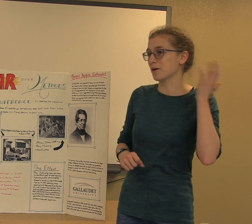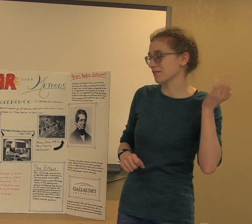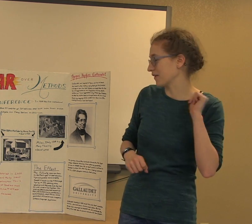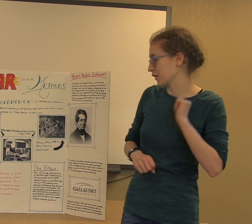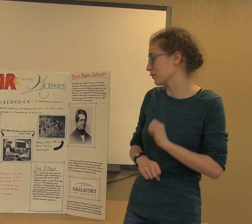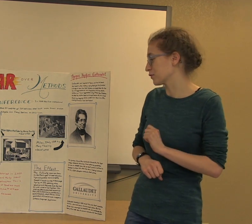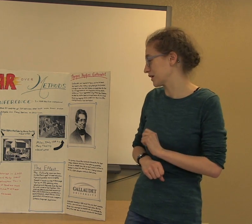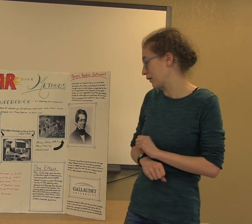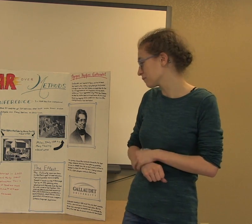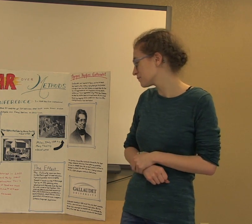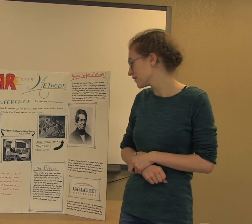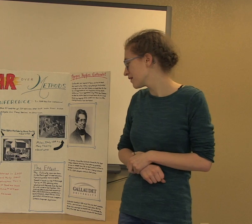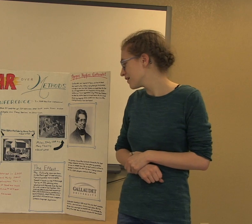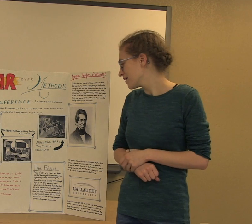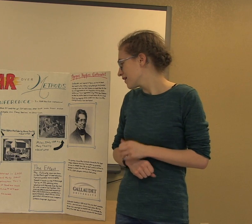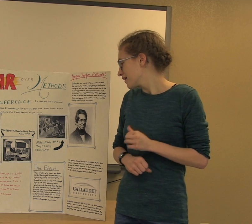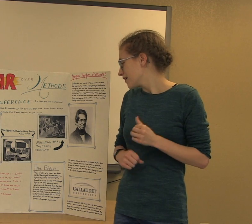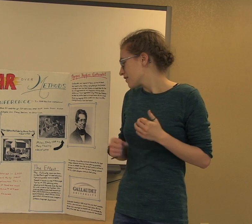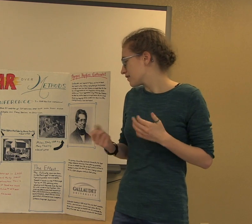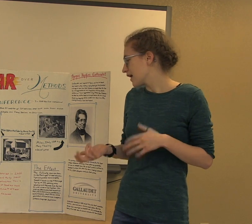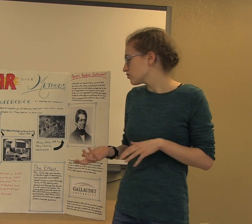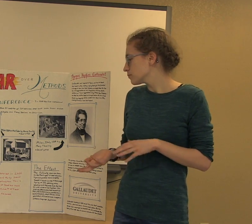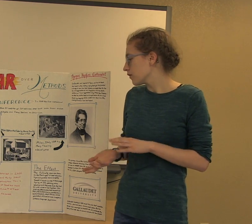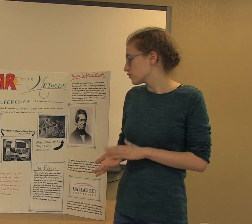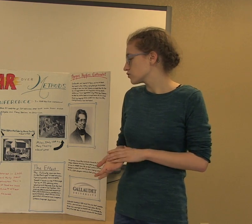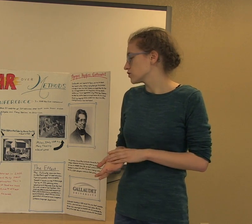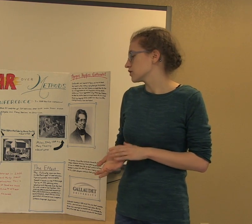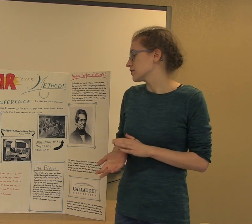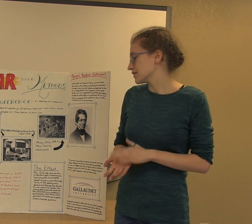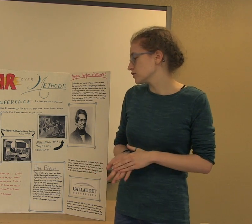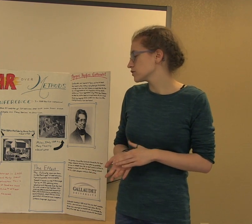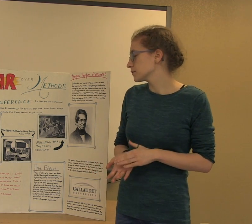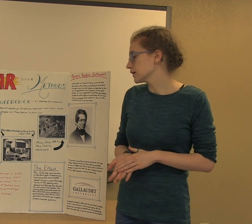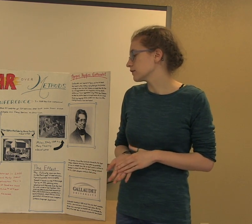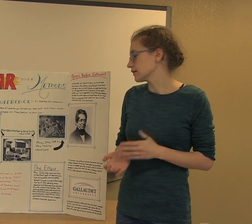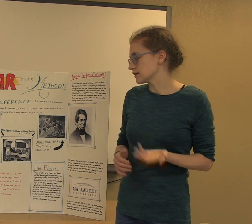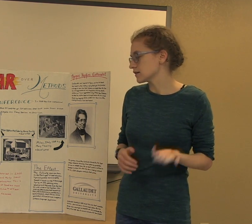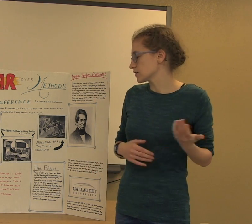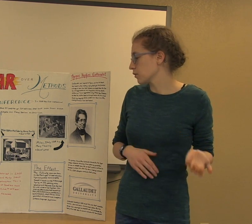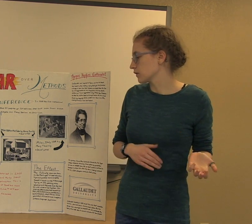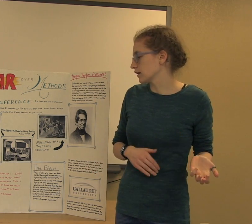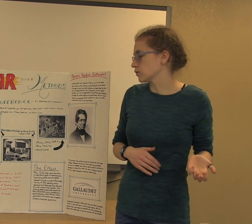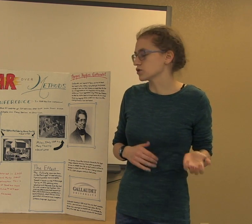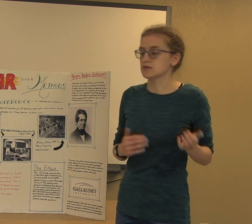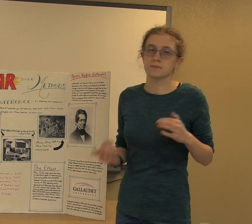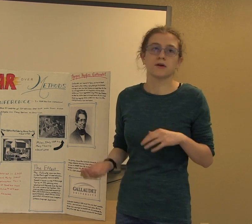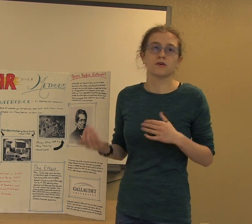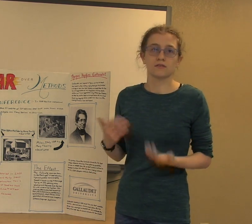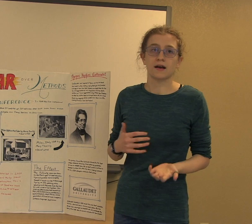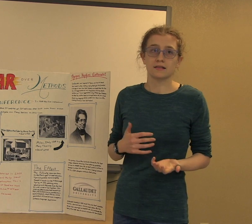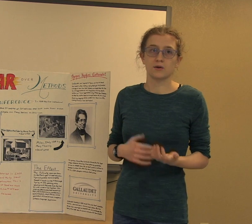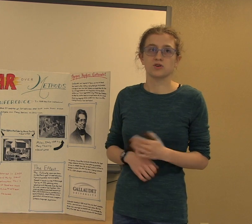we're going say they're going to learn to hear. The A.G. Bell Association continues to believe that listening and spoken language is superior to sign languages.